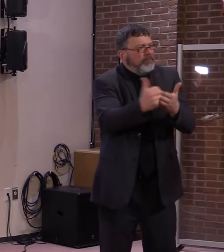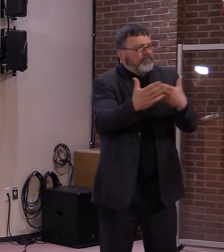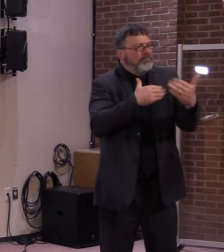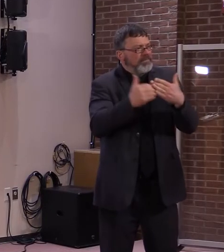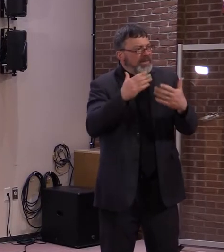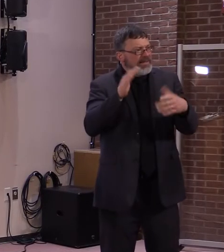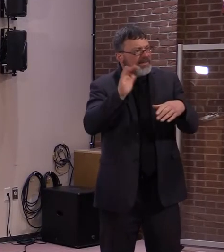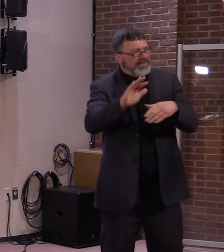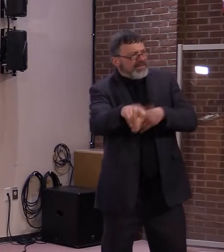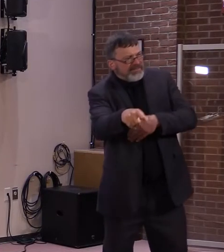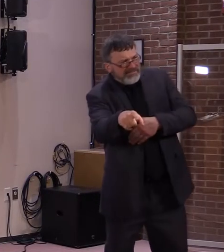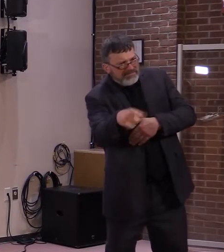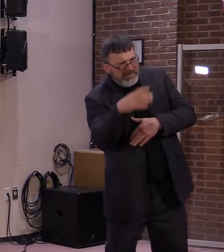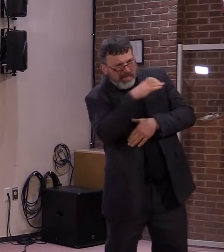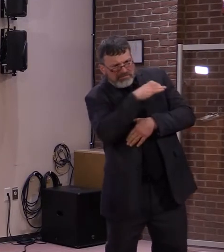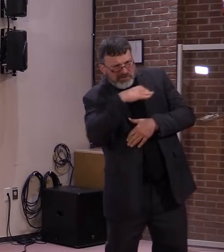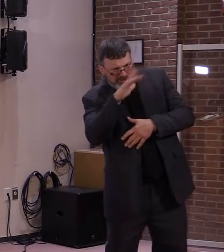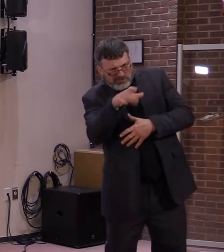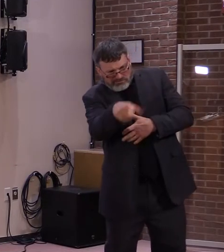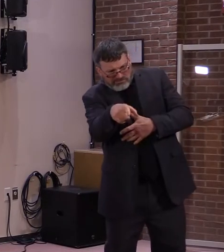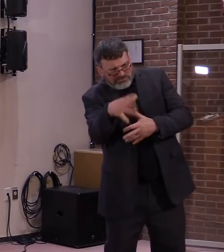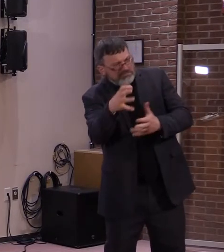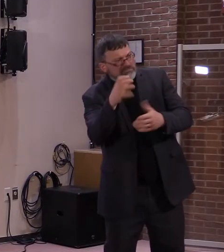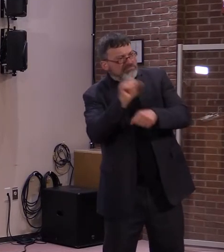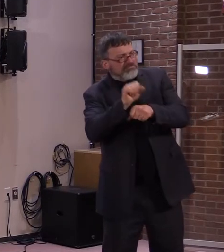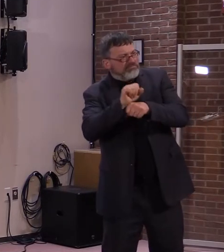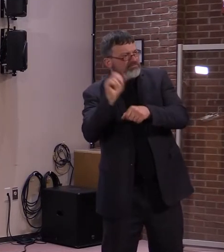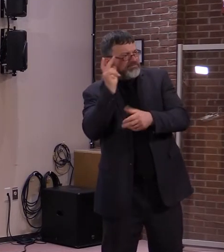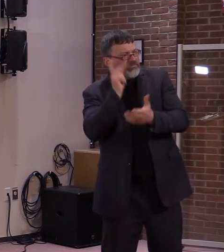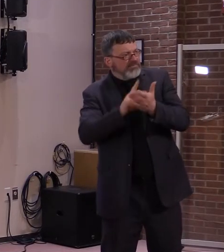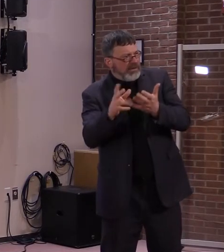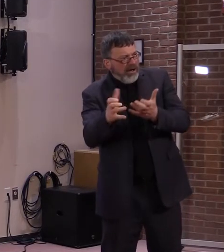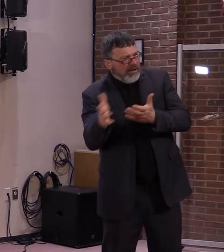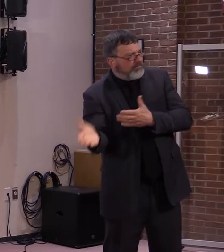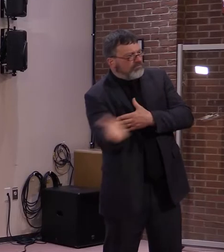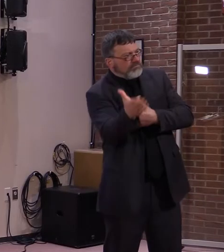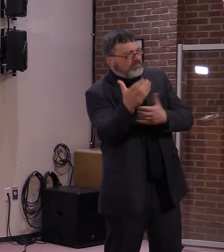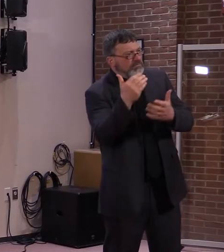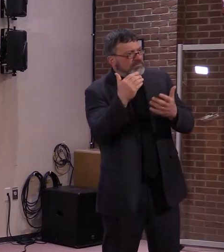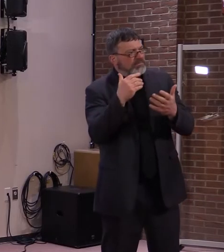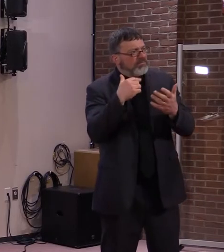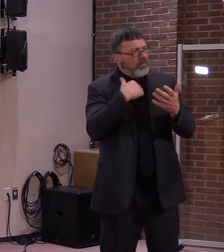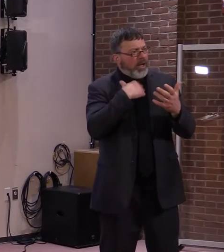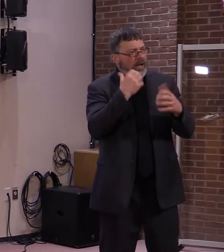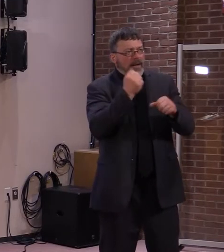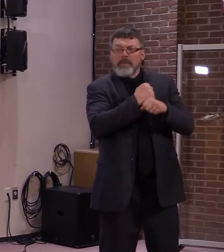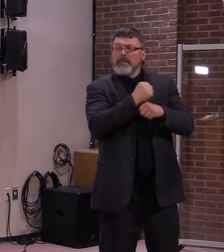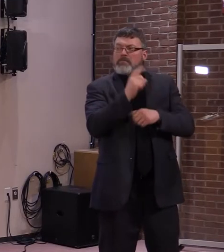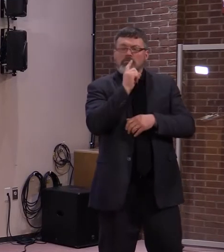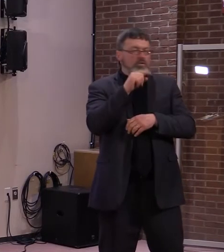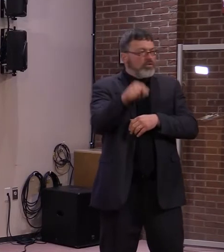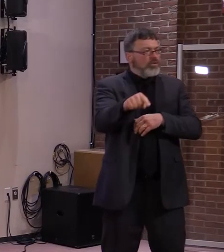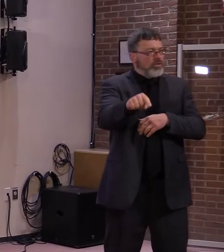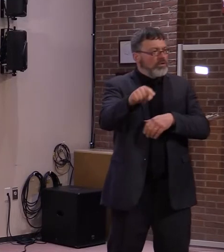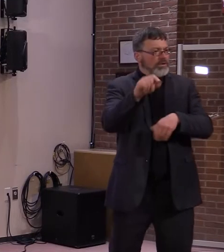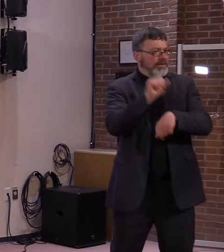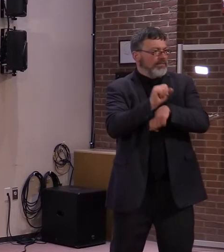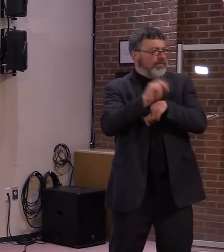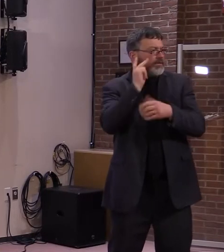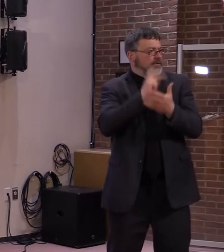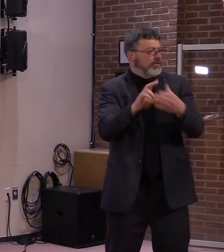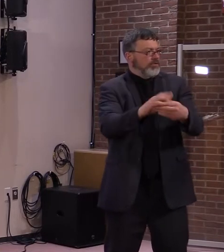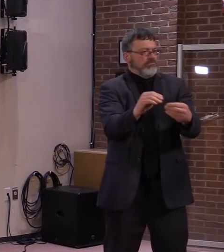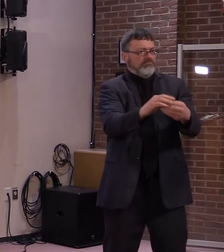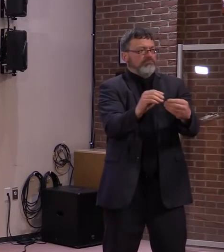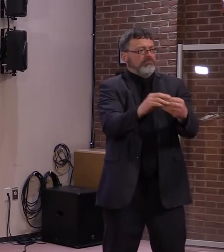Thank you, Governor. There were a couple of different comments that I just want to make sure I hit on. So obviously, there are a